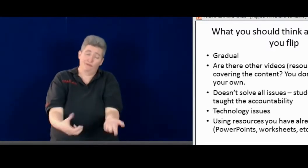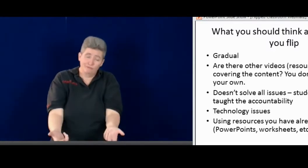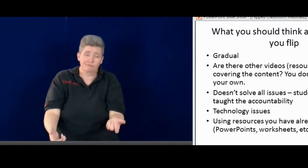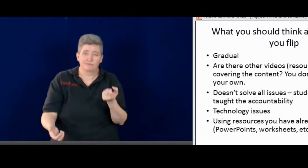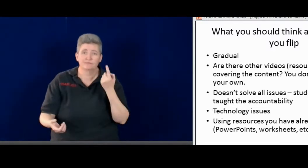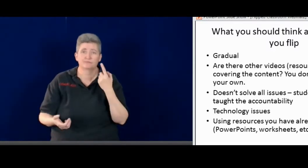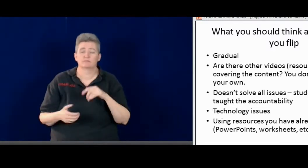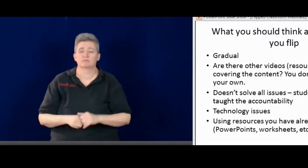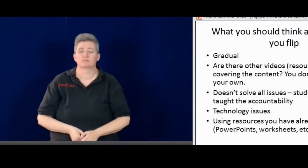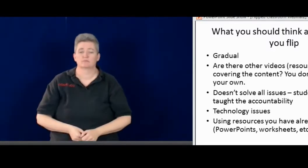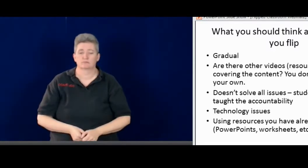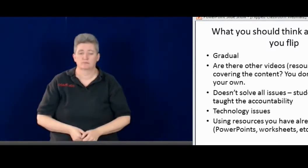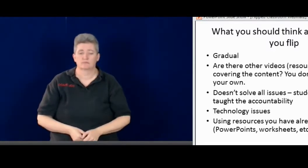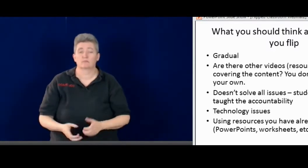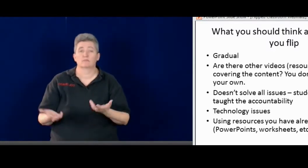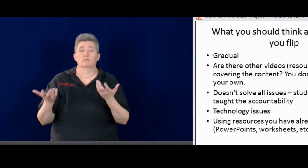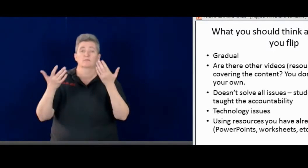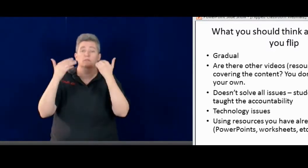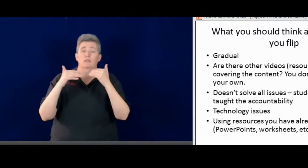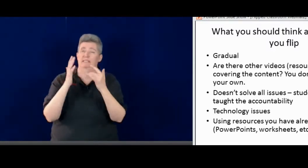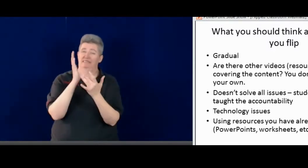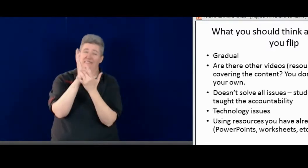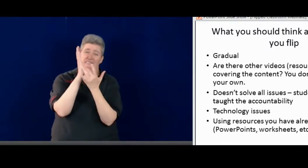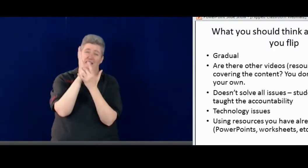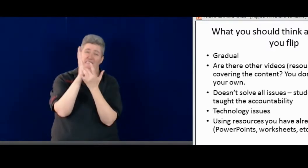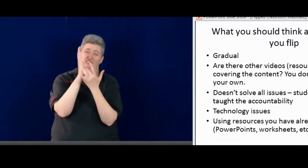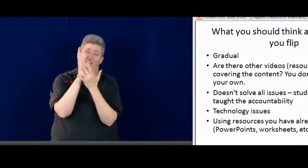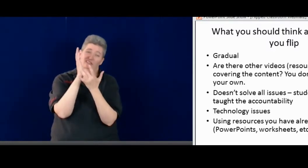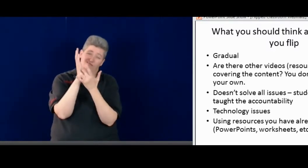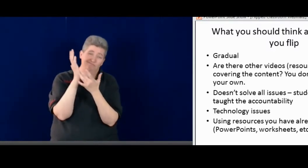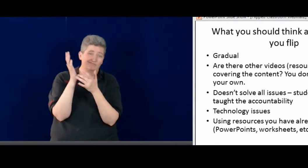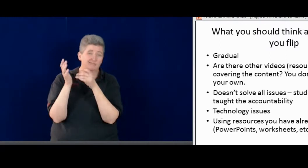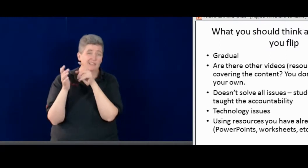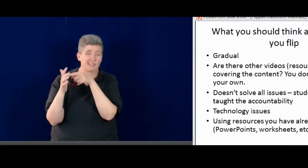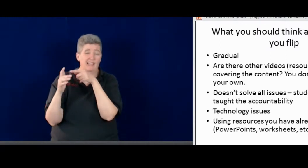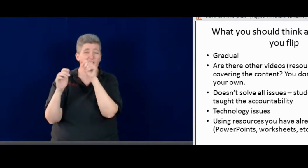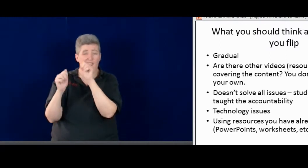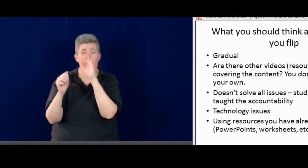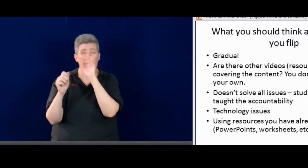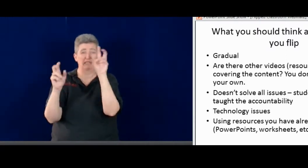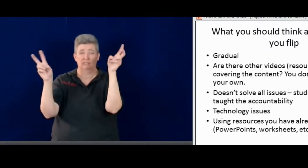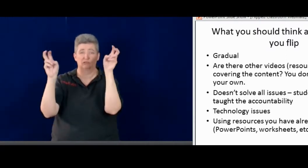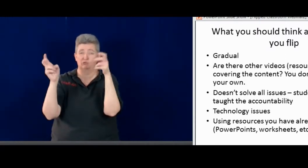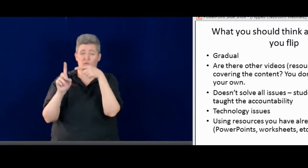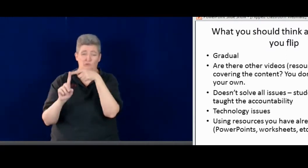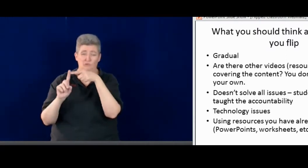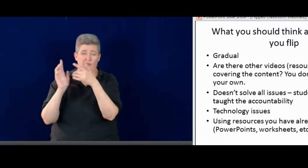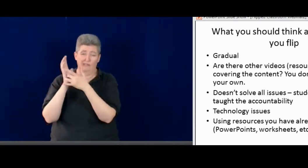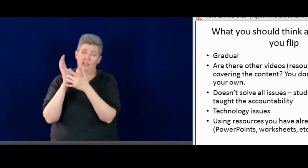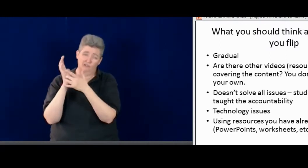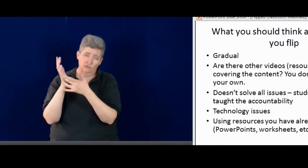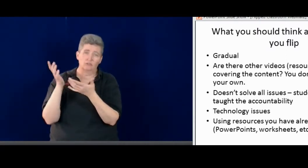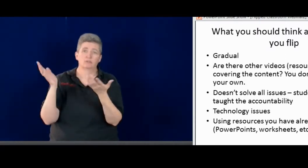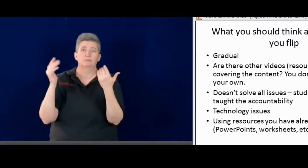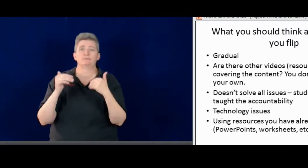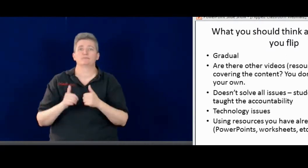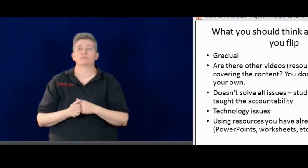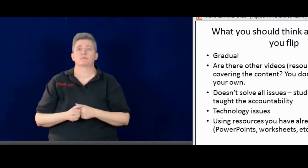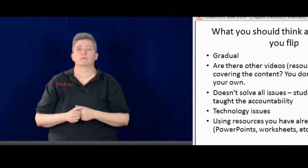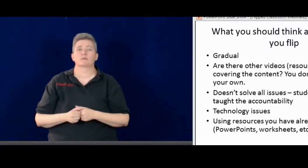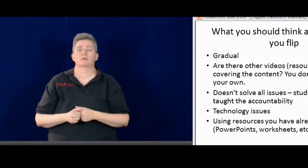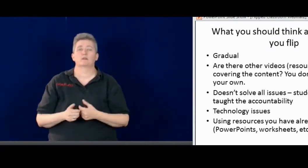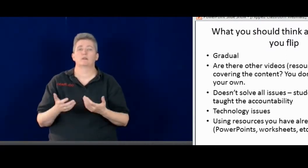doesn't want to do their homework, they're not going to do that. And there's the technology issues,